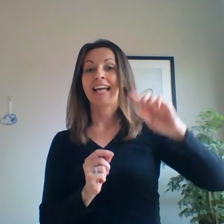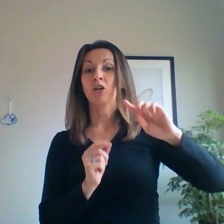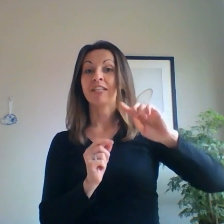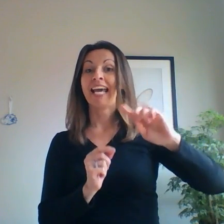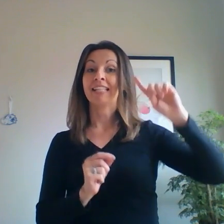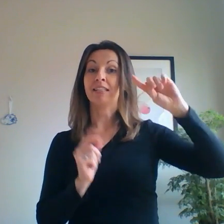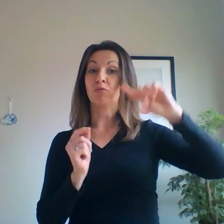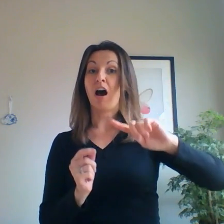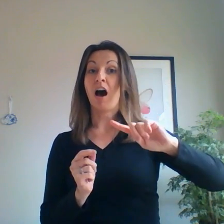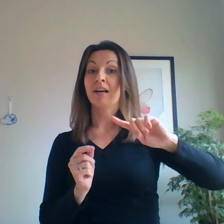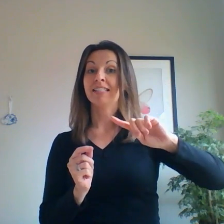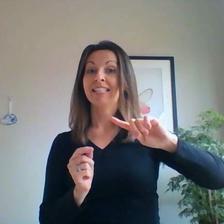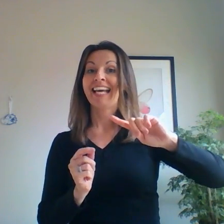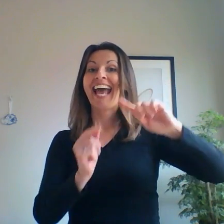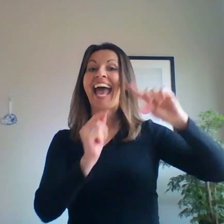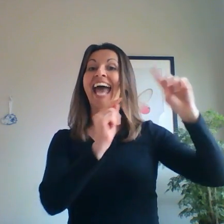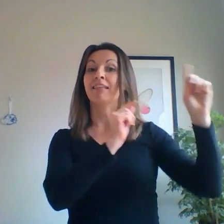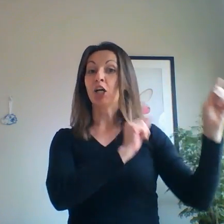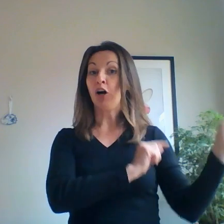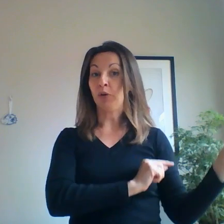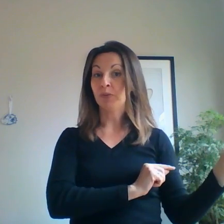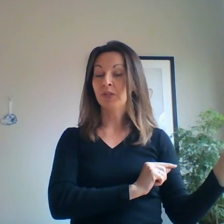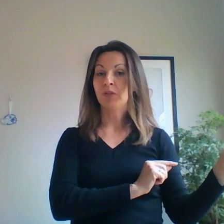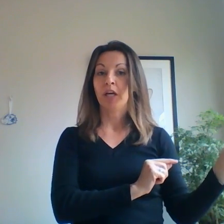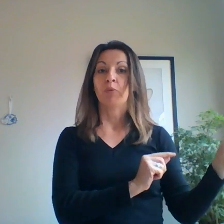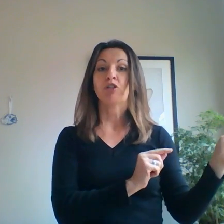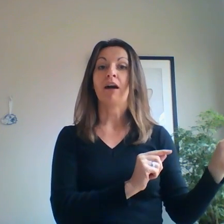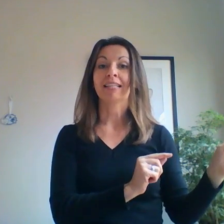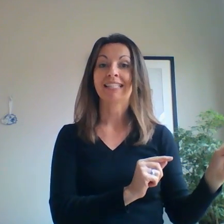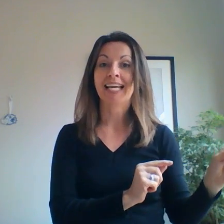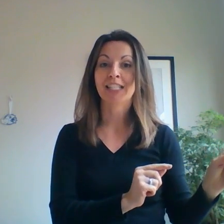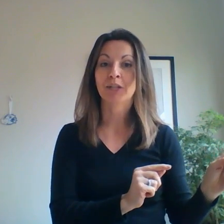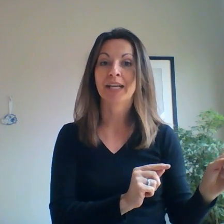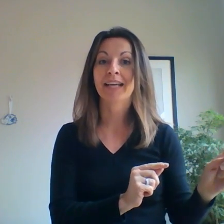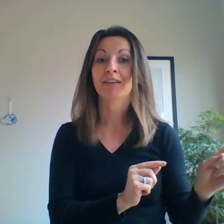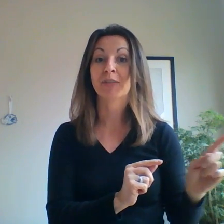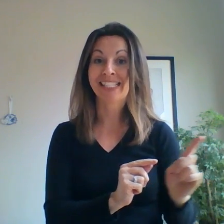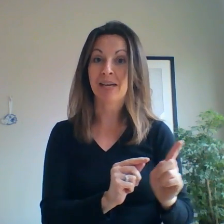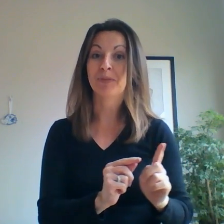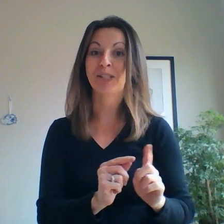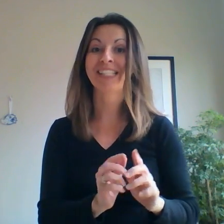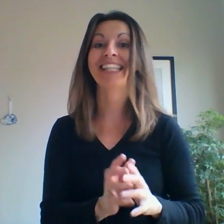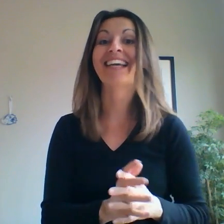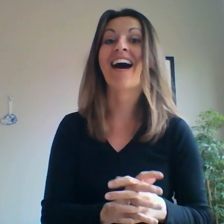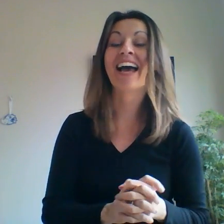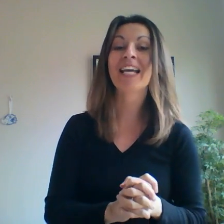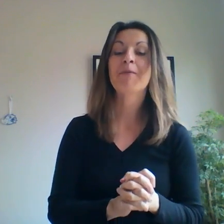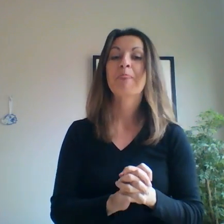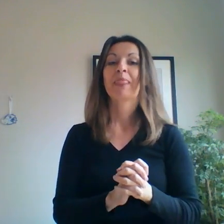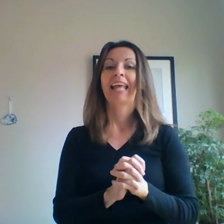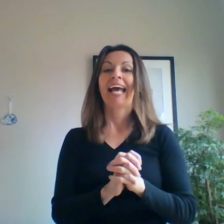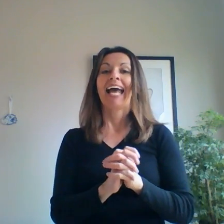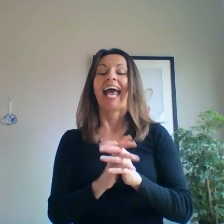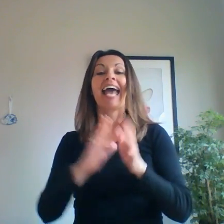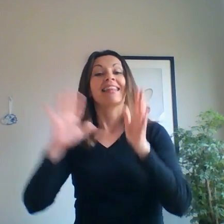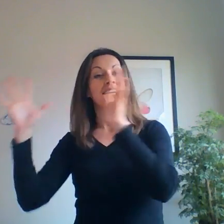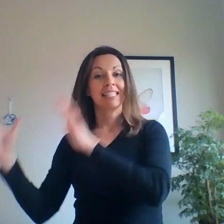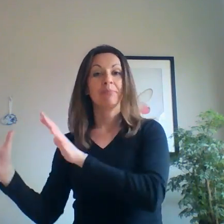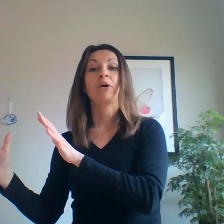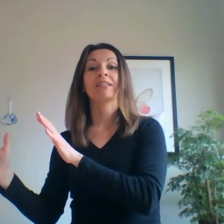contains the rods and the cones, which are the sensory receptors in the eye. And that is important